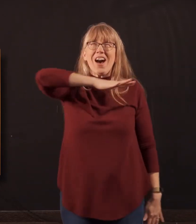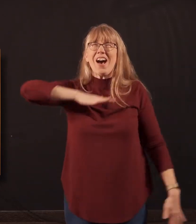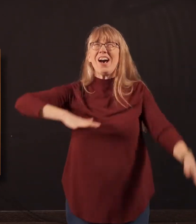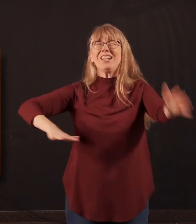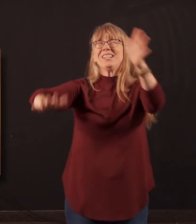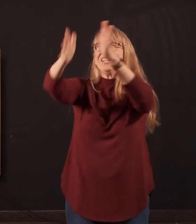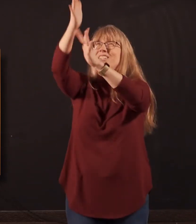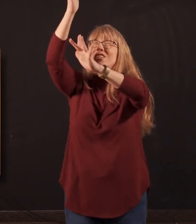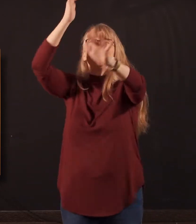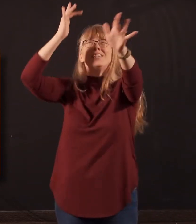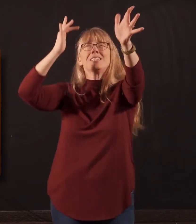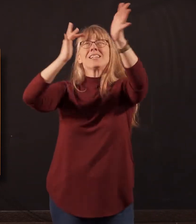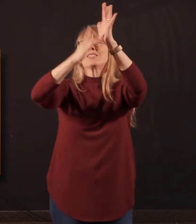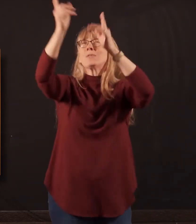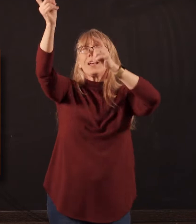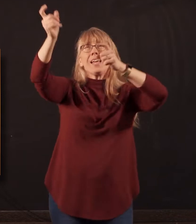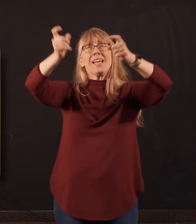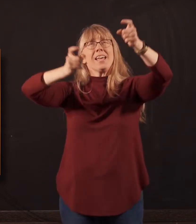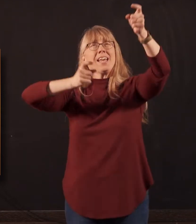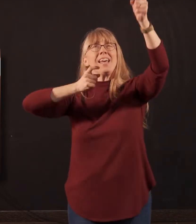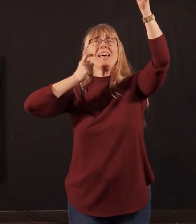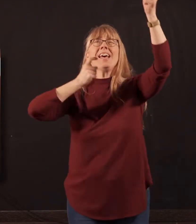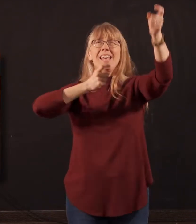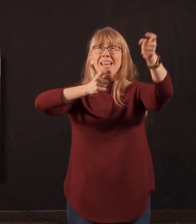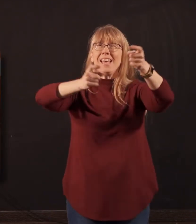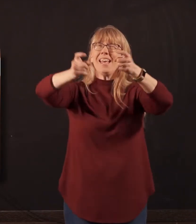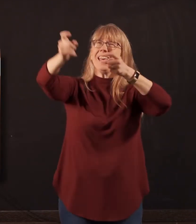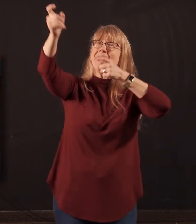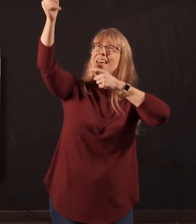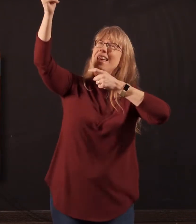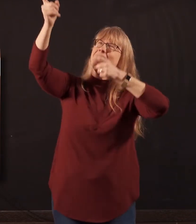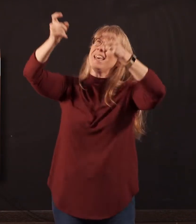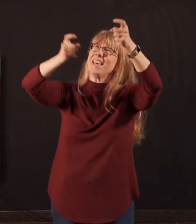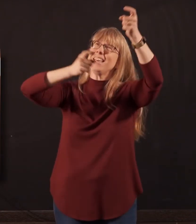Jesus, the King the King of